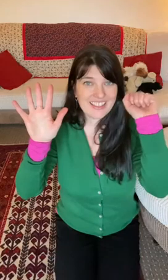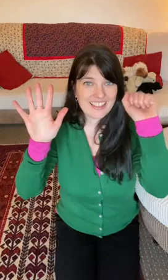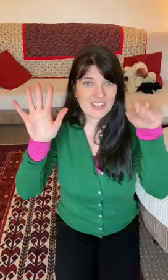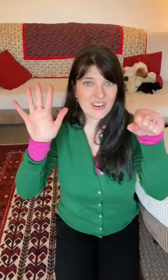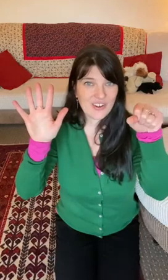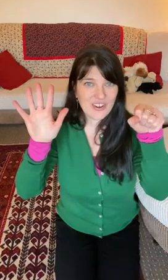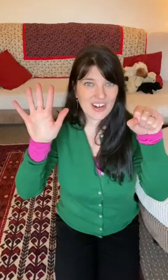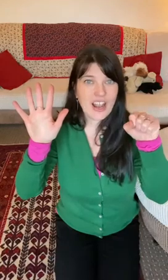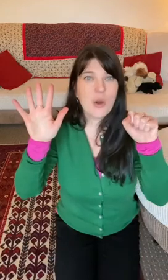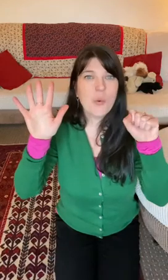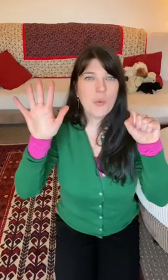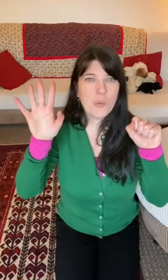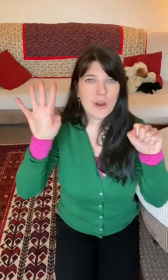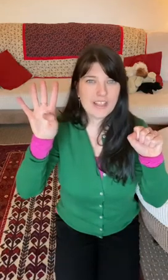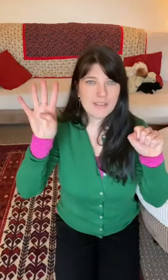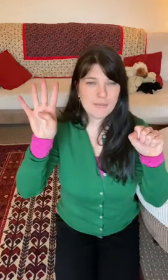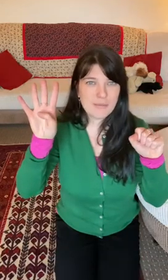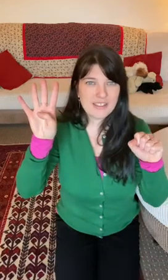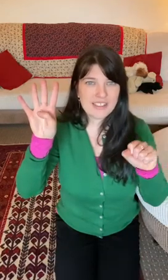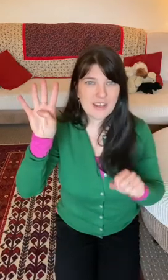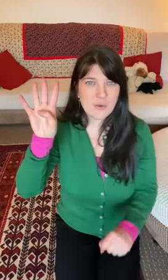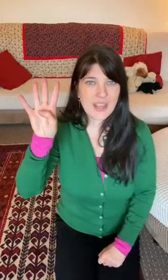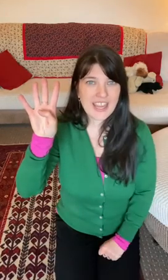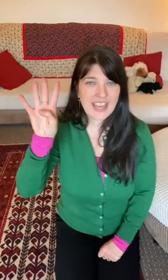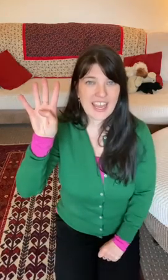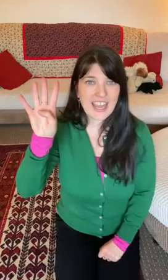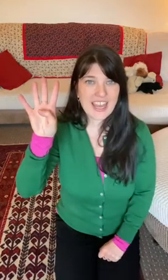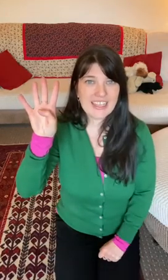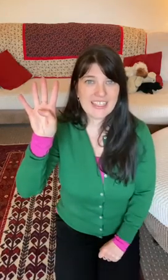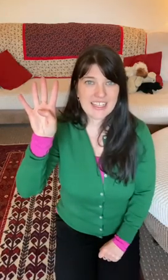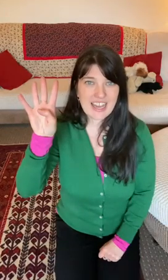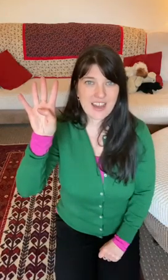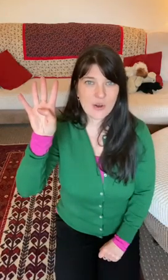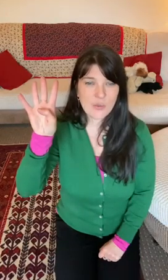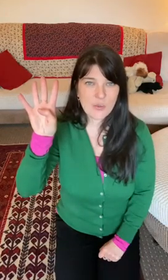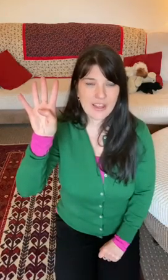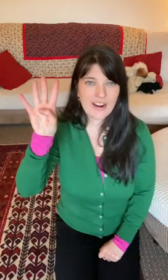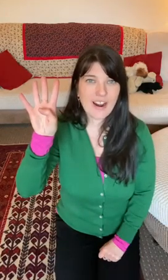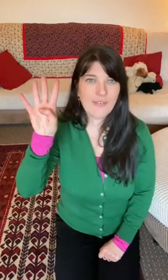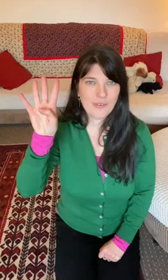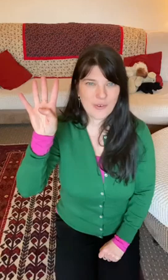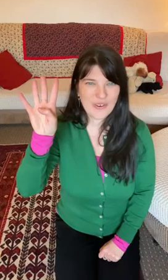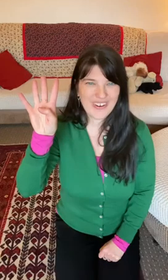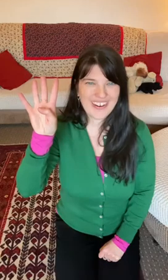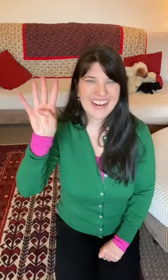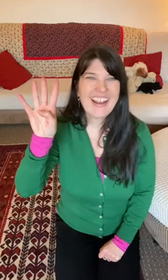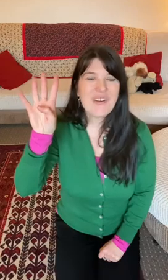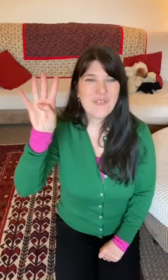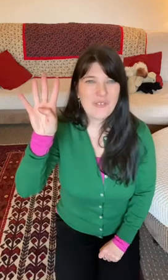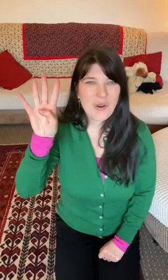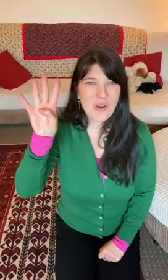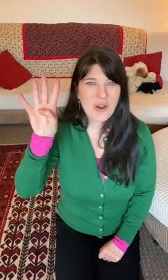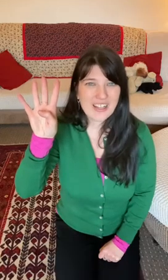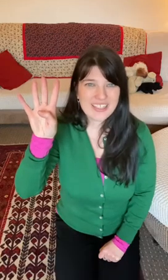door. One melts away and now there are four. Four little